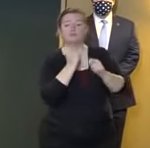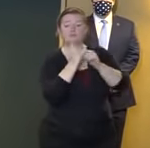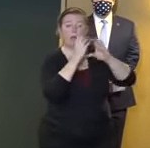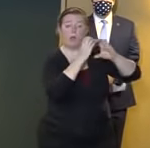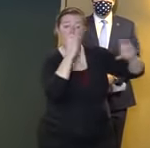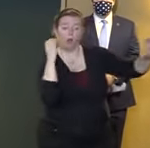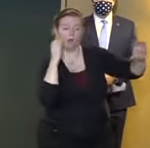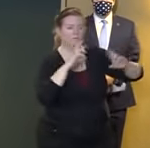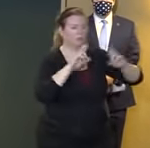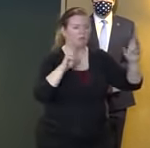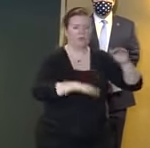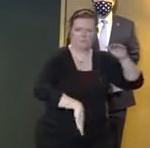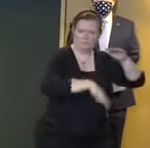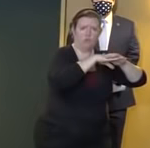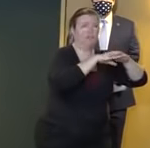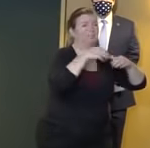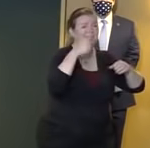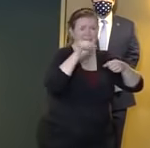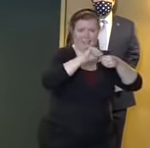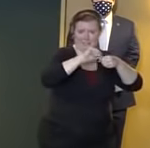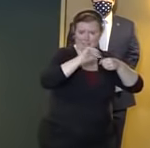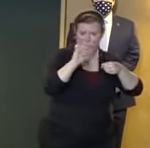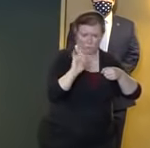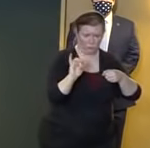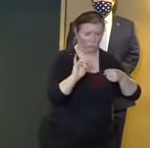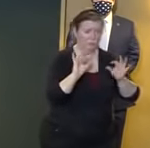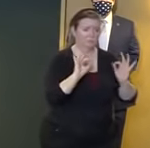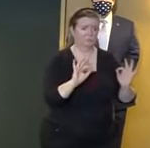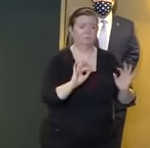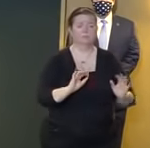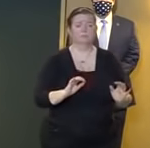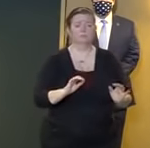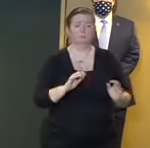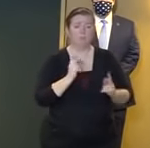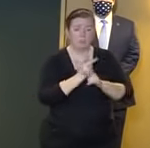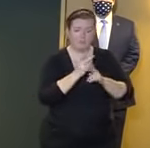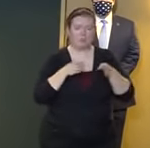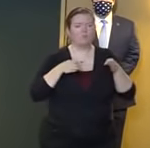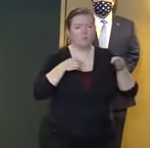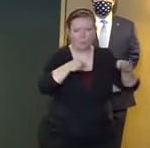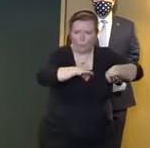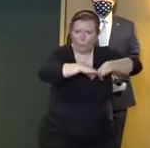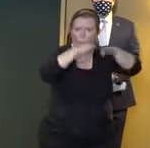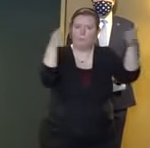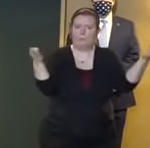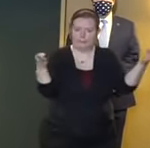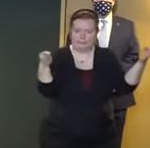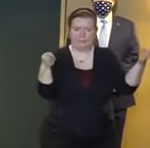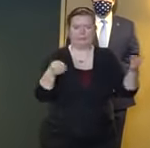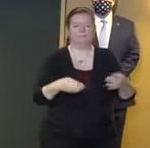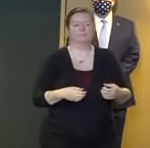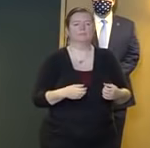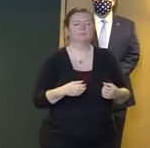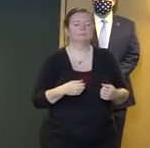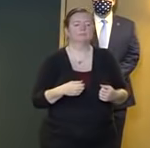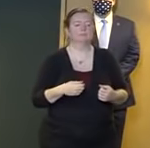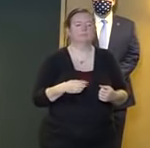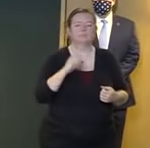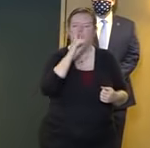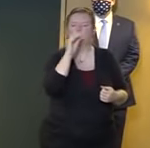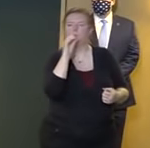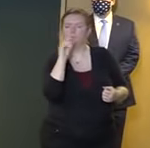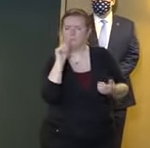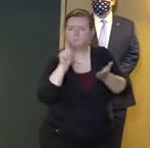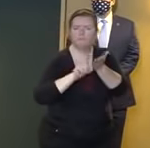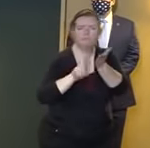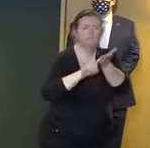keep our roads clear and open for first responders the department has also been inspecting and clearing the drains at problem spots